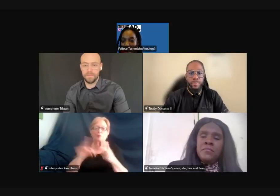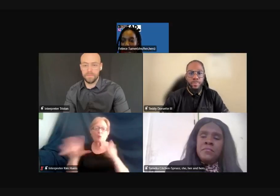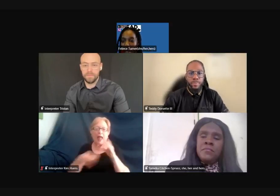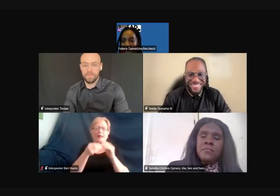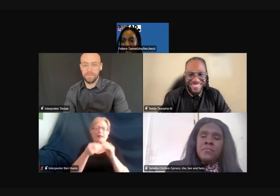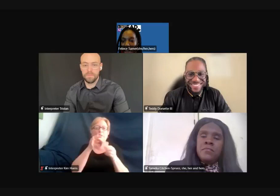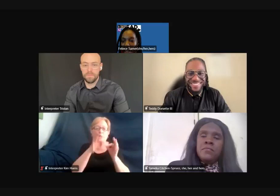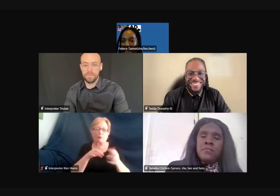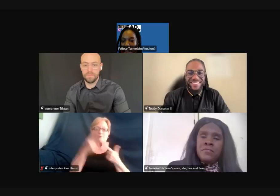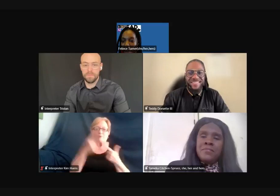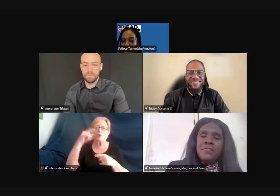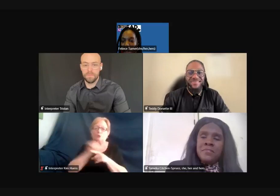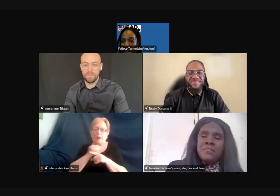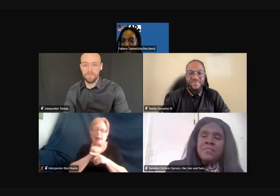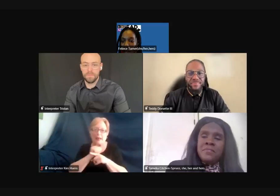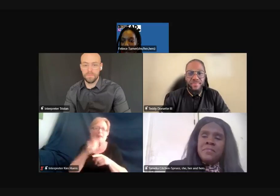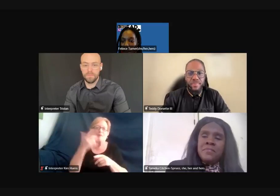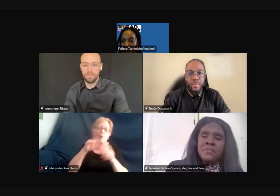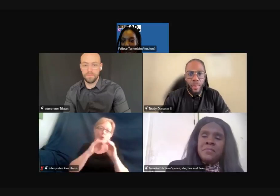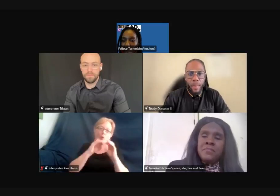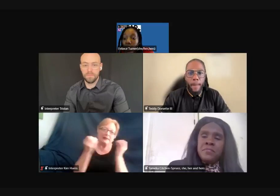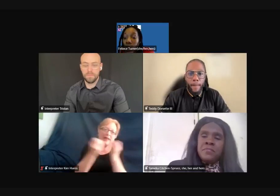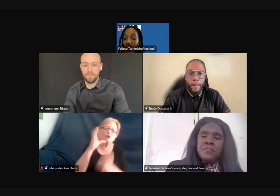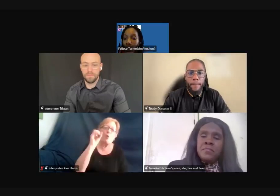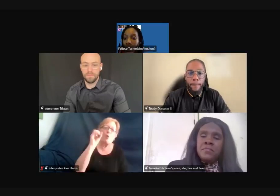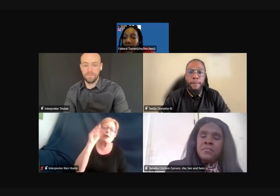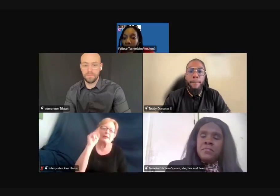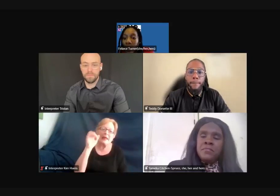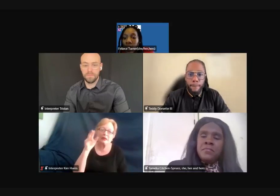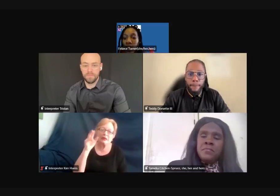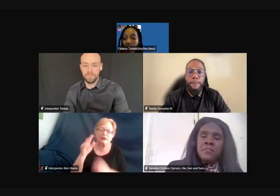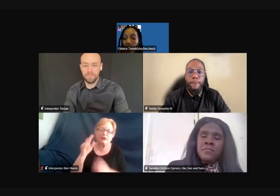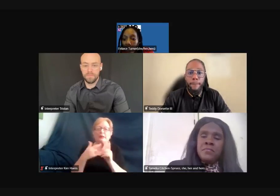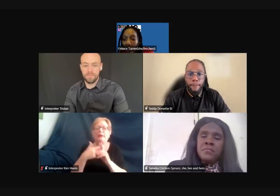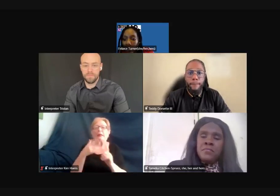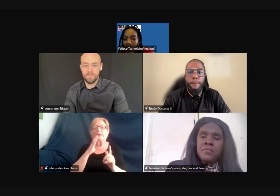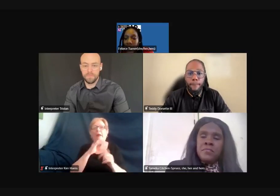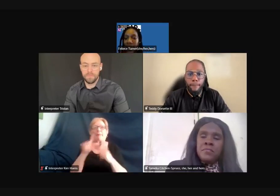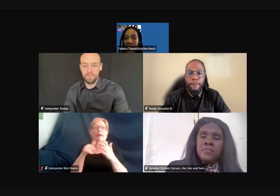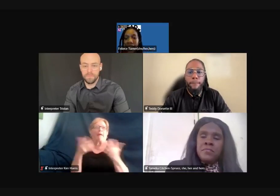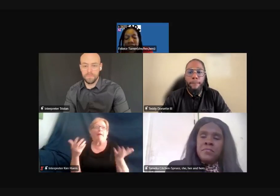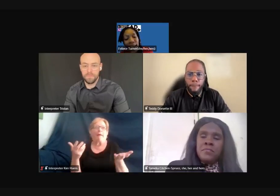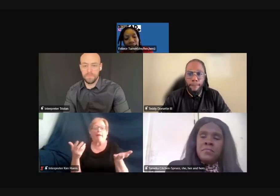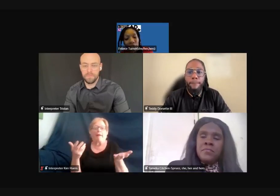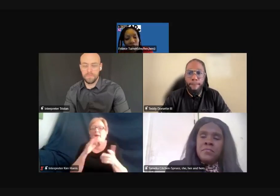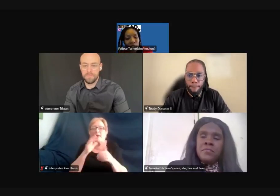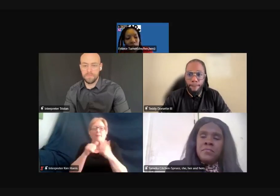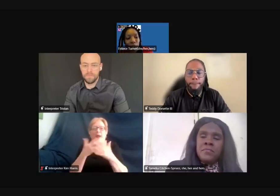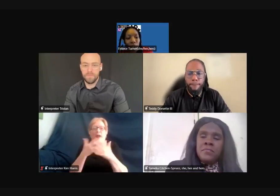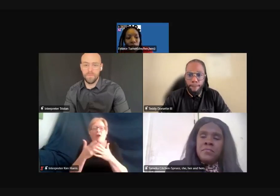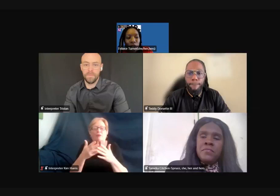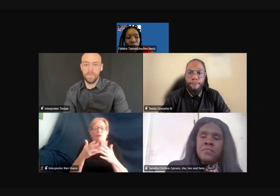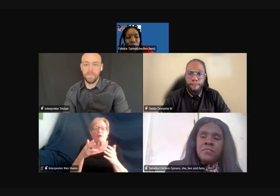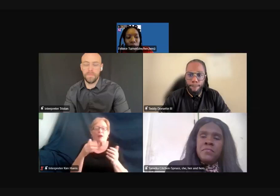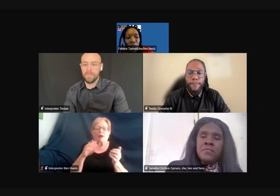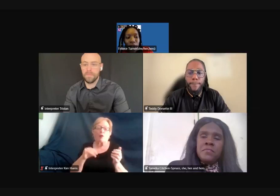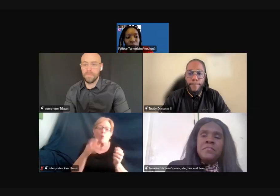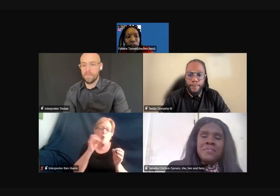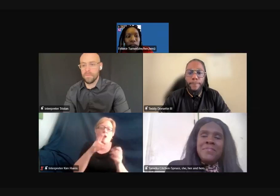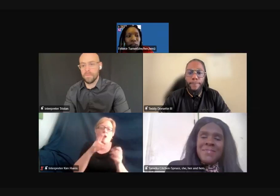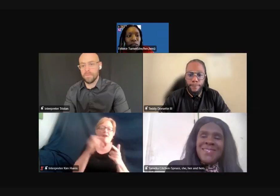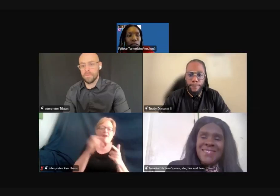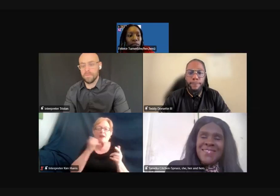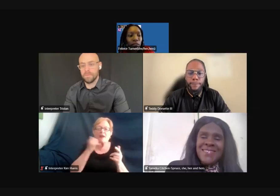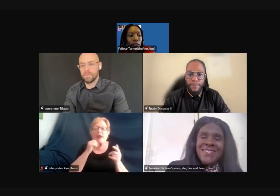training meetings, orientations, and someone to talk about, excuse me, and someone to talk with during the daily tasks of the job. Thank you